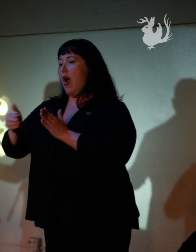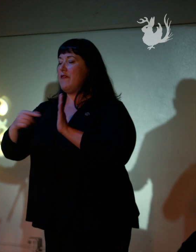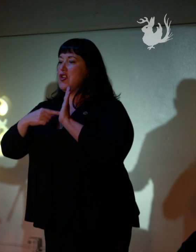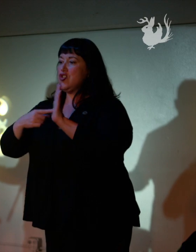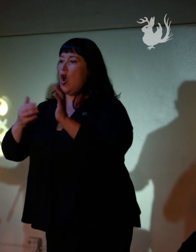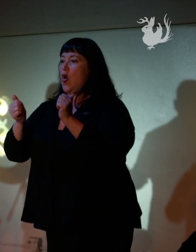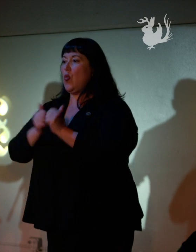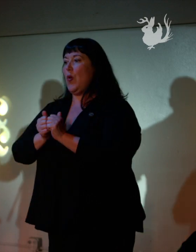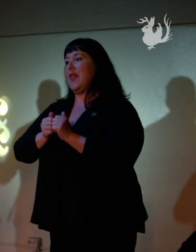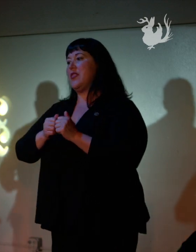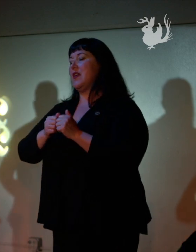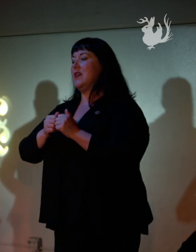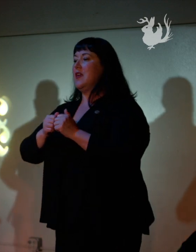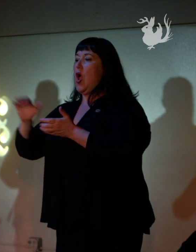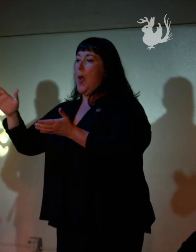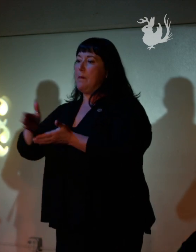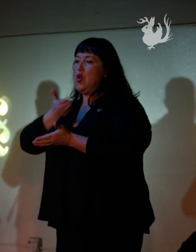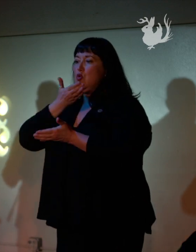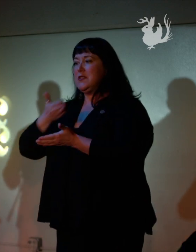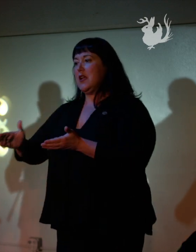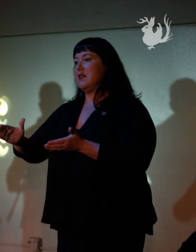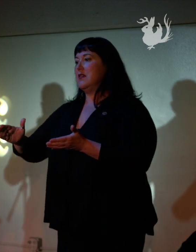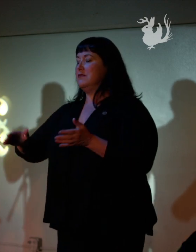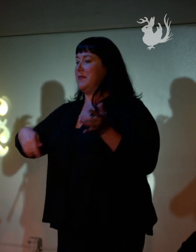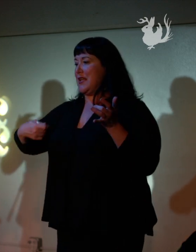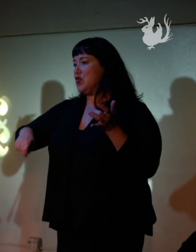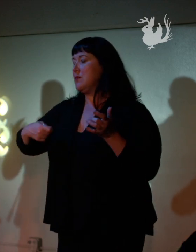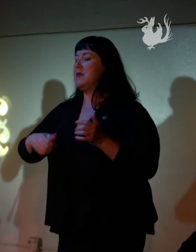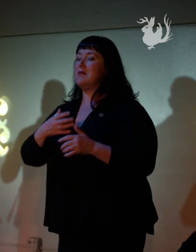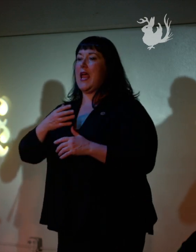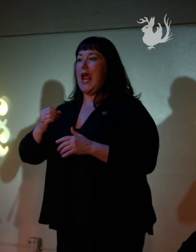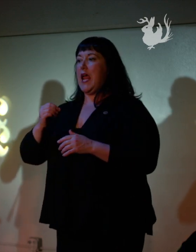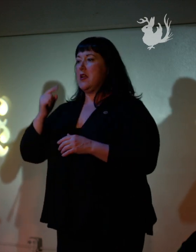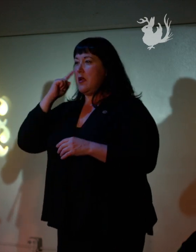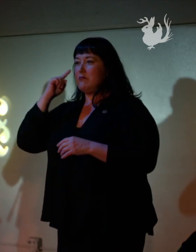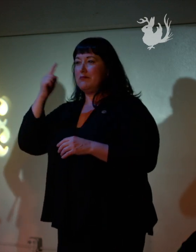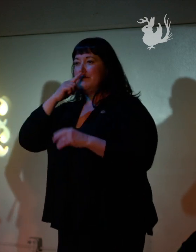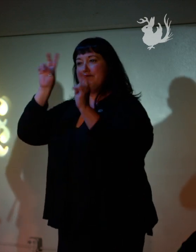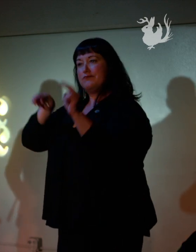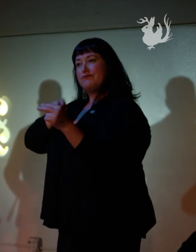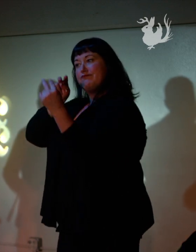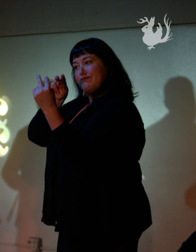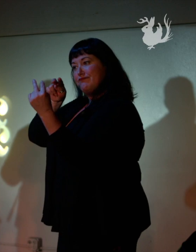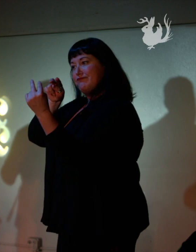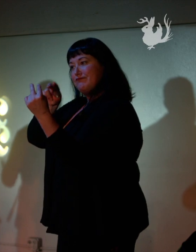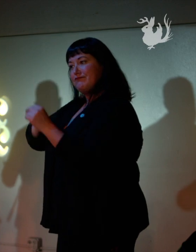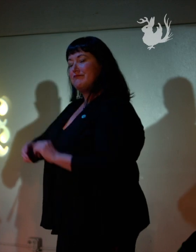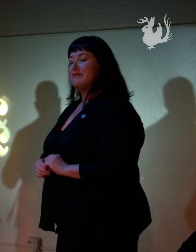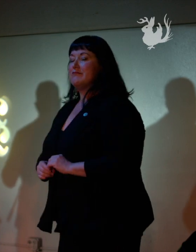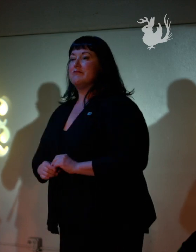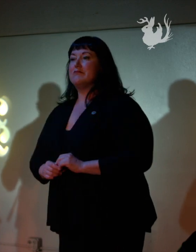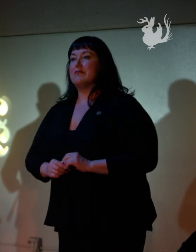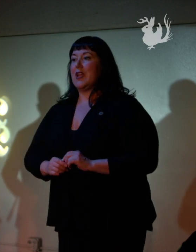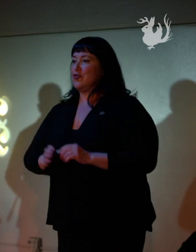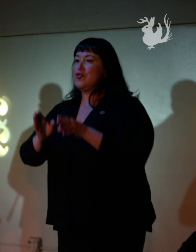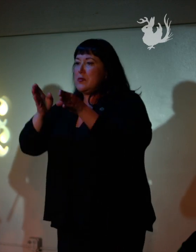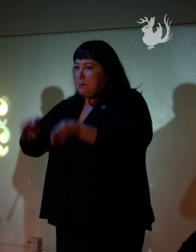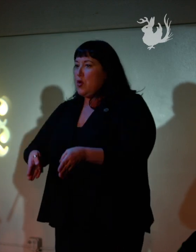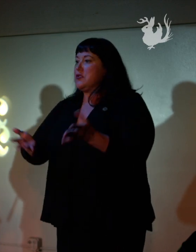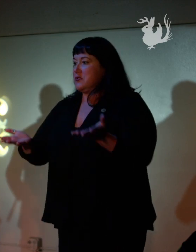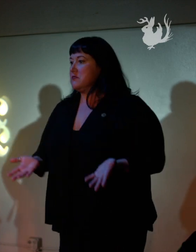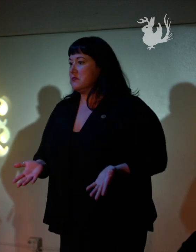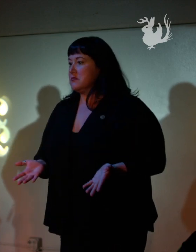her instrument, and shown with a lot of humanity. Her eyes meet the viewer directly, and she is a person.